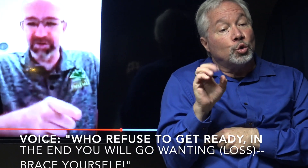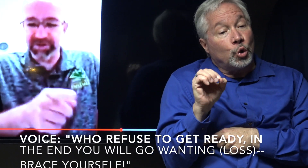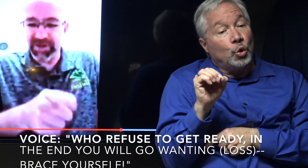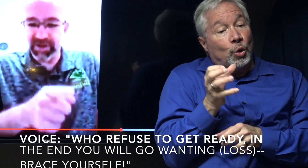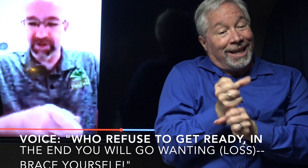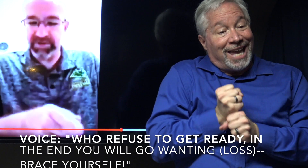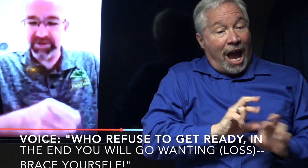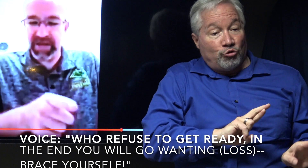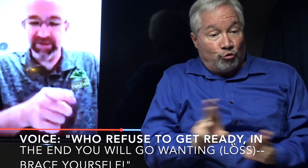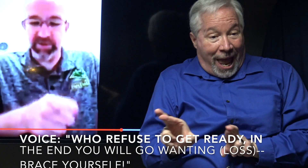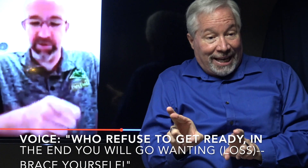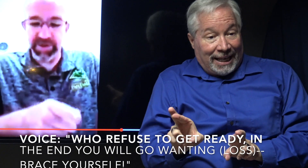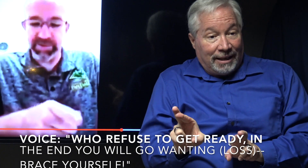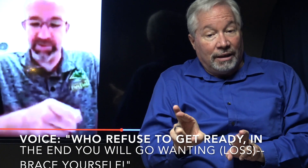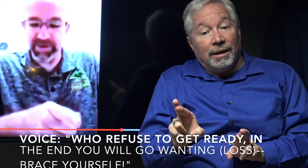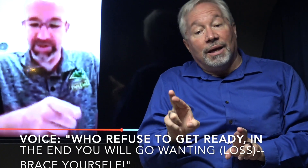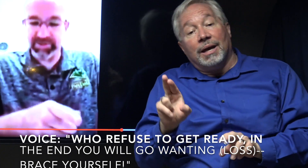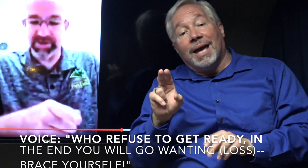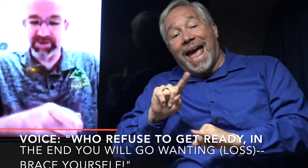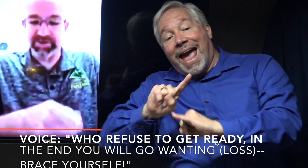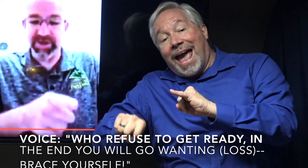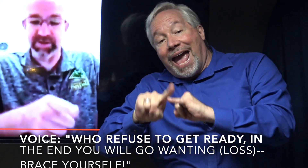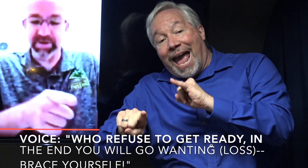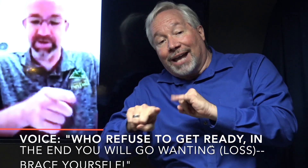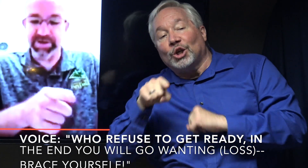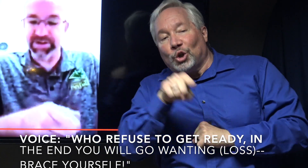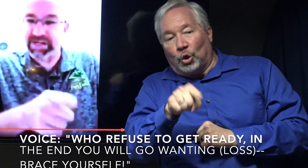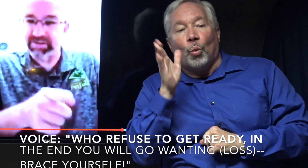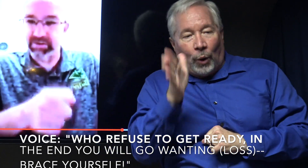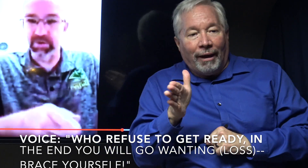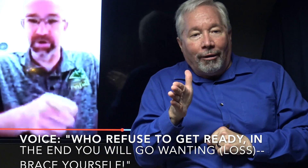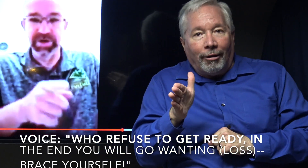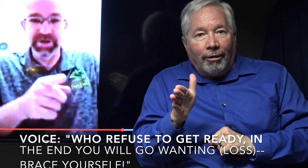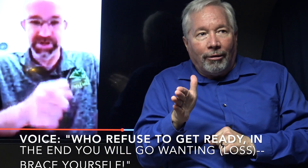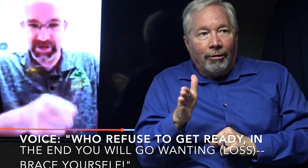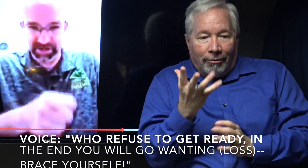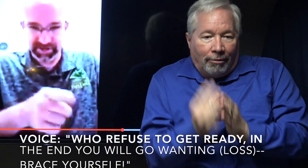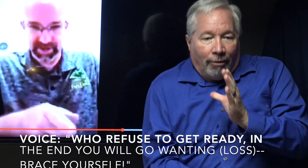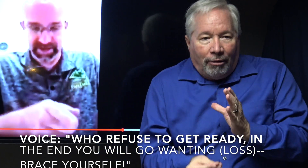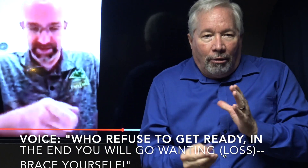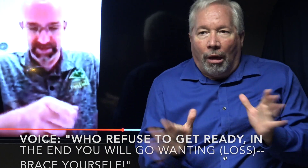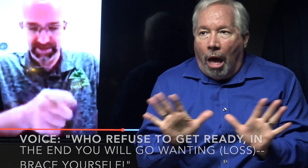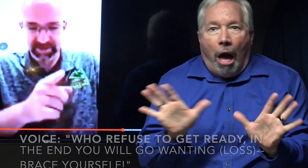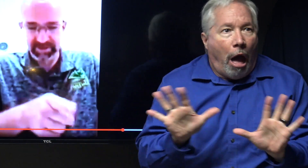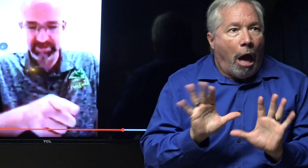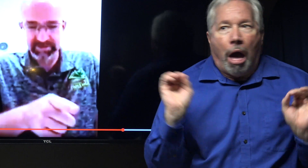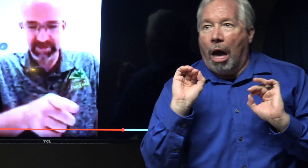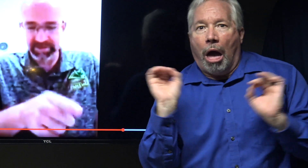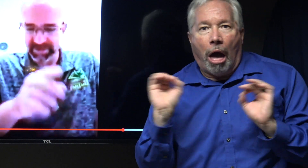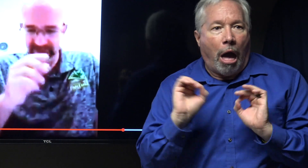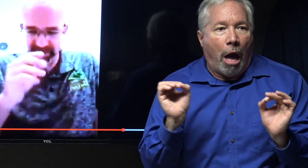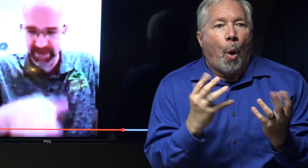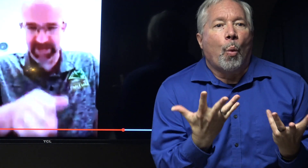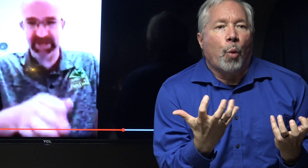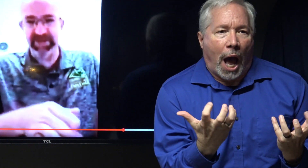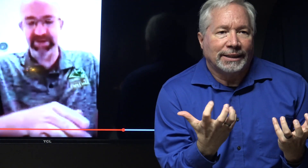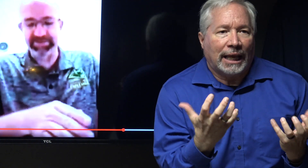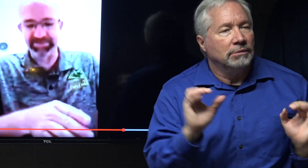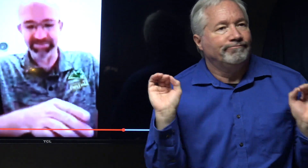yourself and tell others that I have warned them to brace themselves for they are about to see even more shocking things. I'm thinking of Habakkuk there.